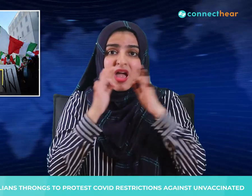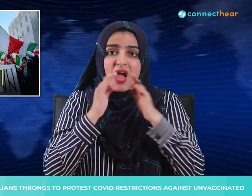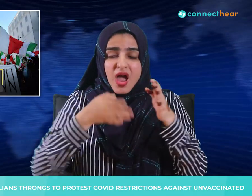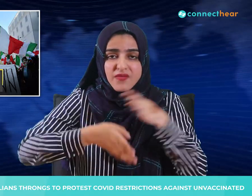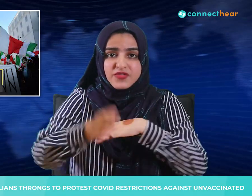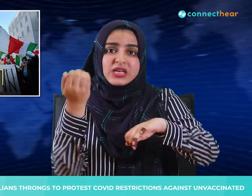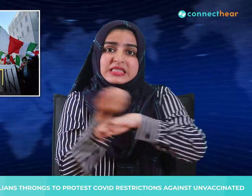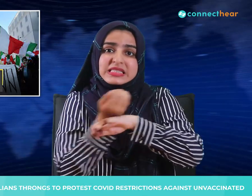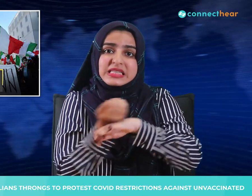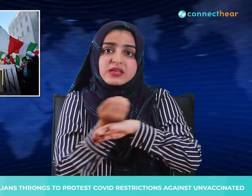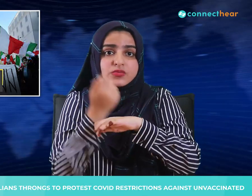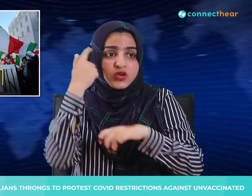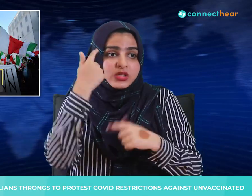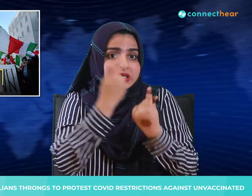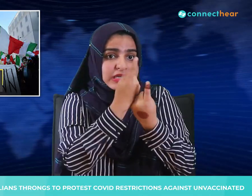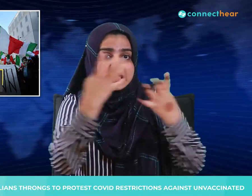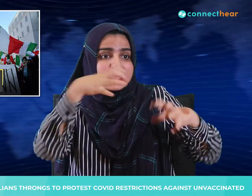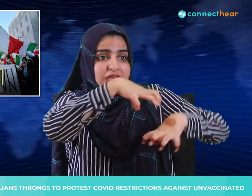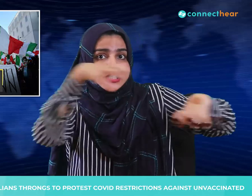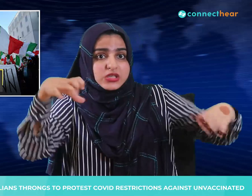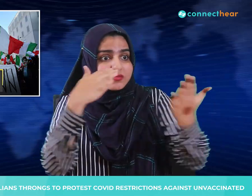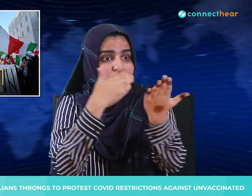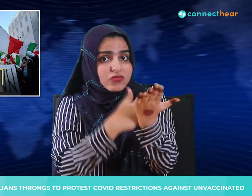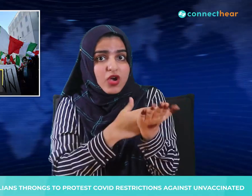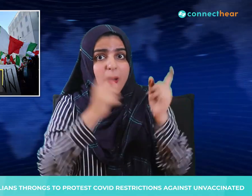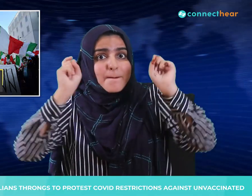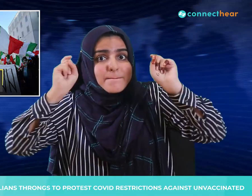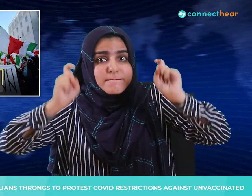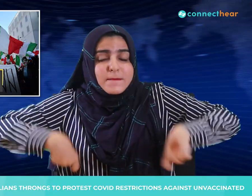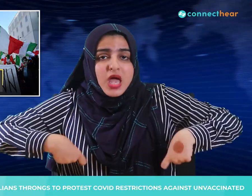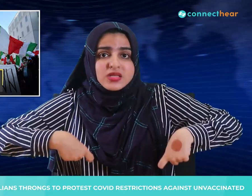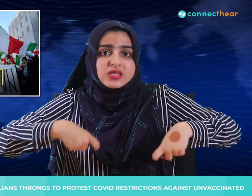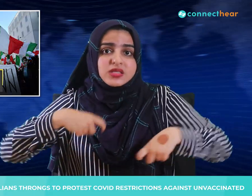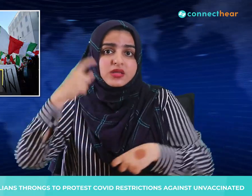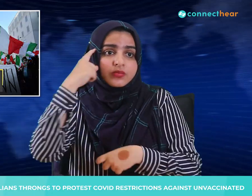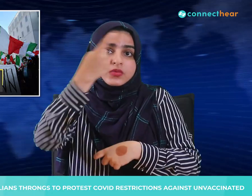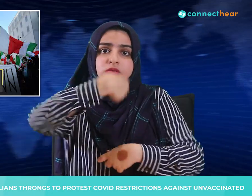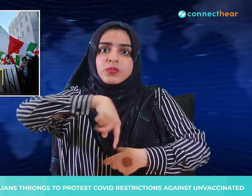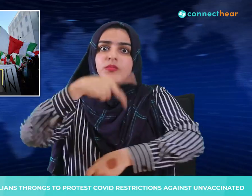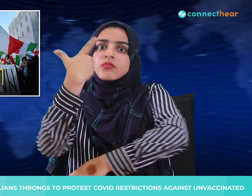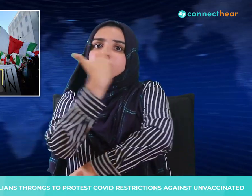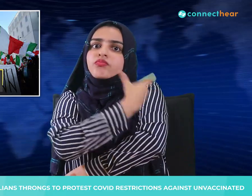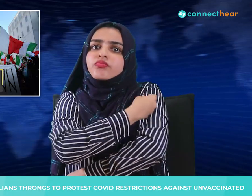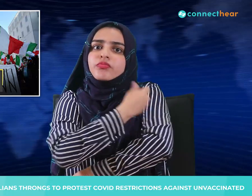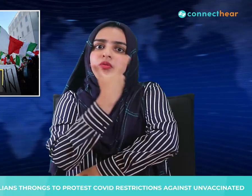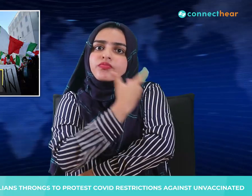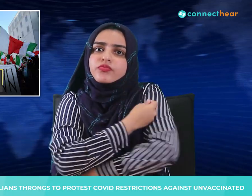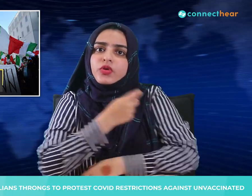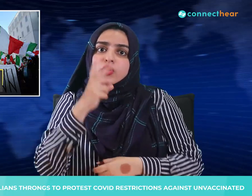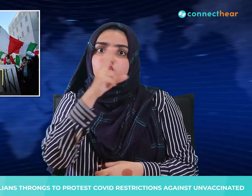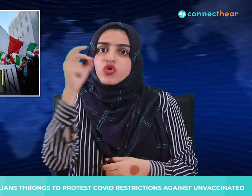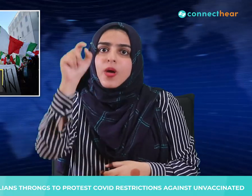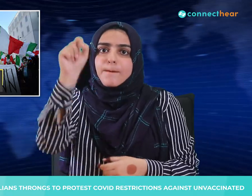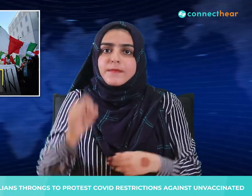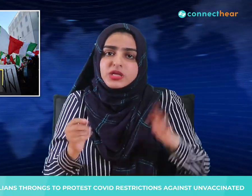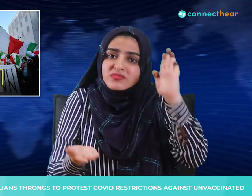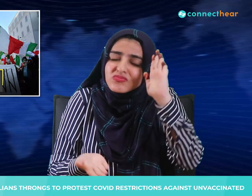activities saw a boom in vaccine bookings, up 200% in Italy's smaller regions, according to COVID